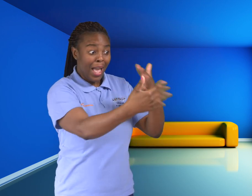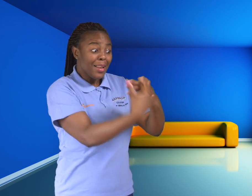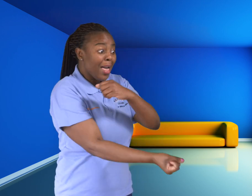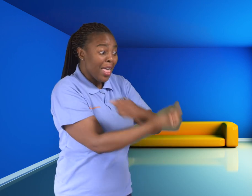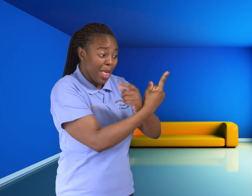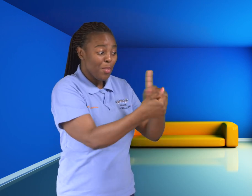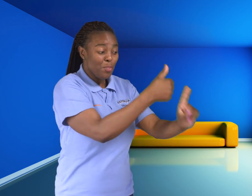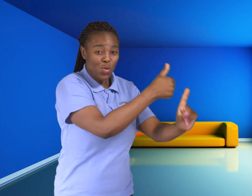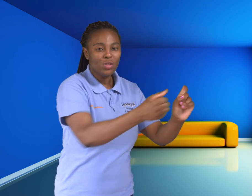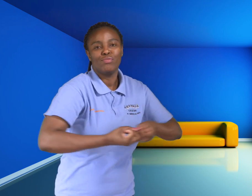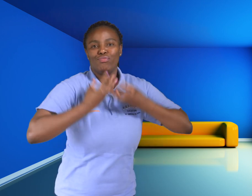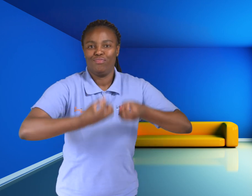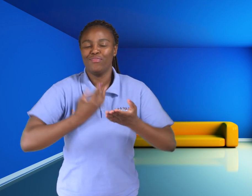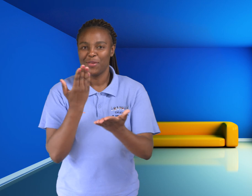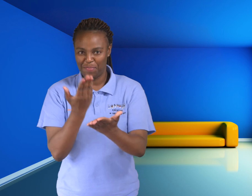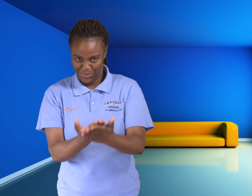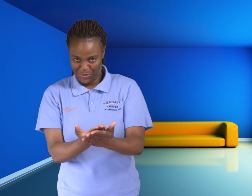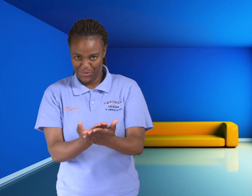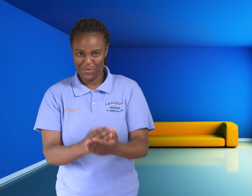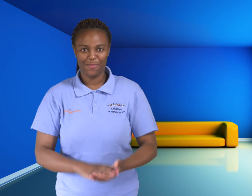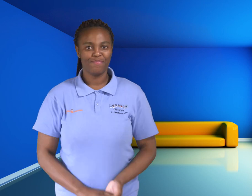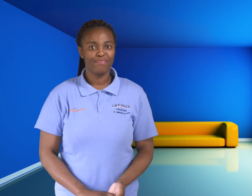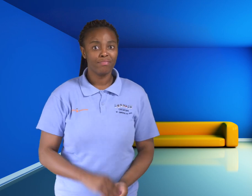problems, and should abuse happen, to disclose that.